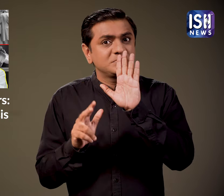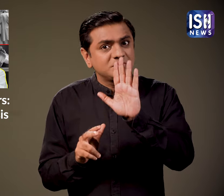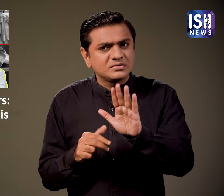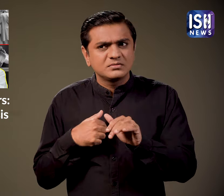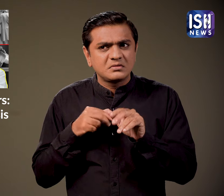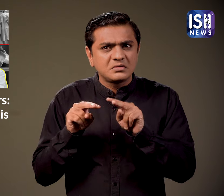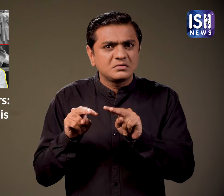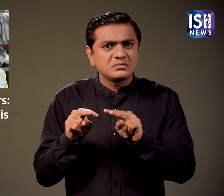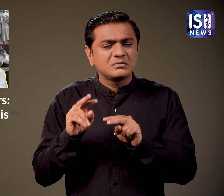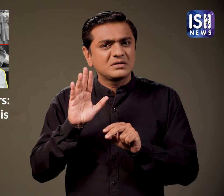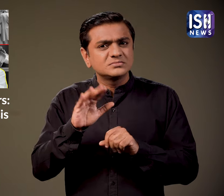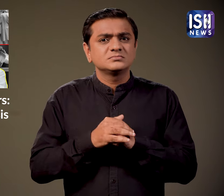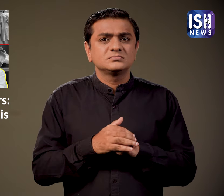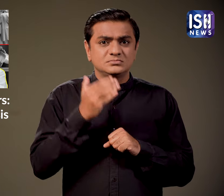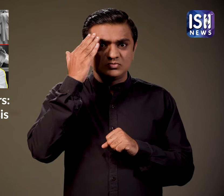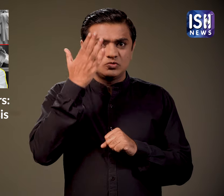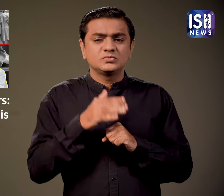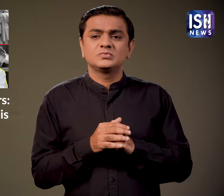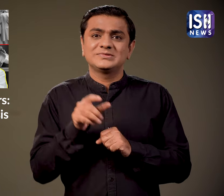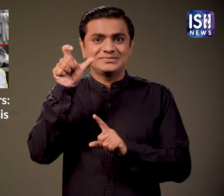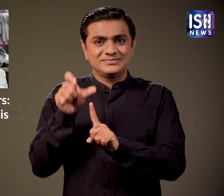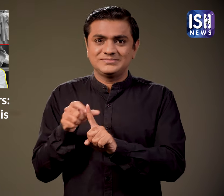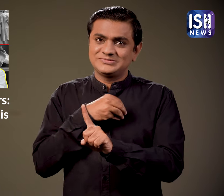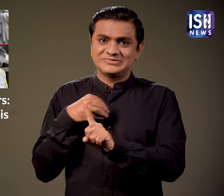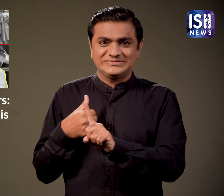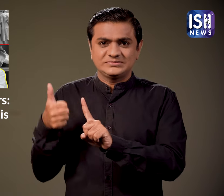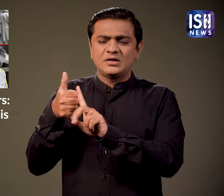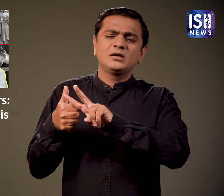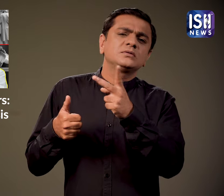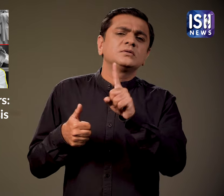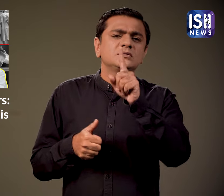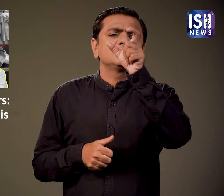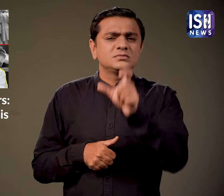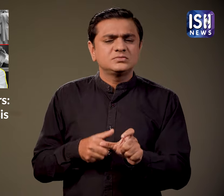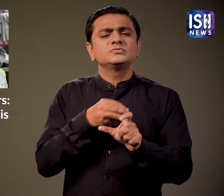However, another doctor said there were no issues in regards to the hospital staff and medicines.